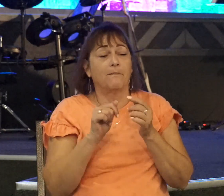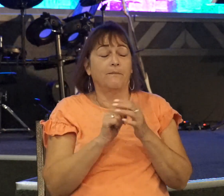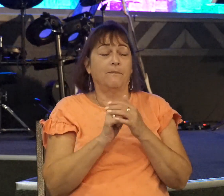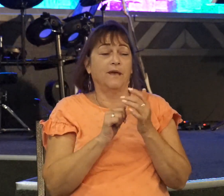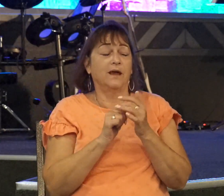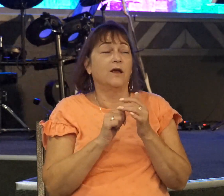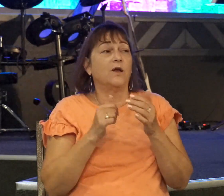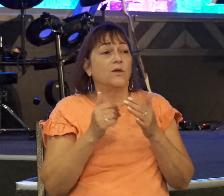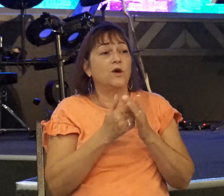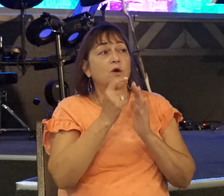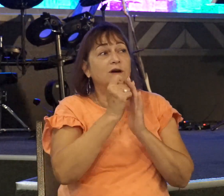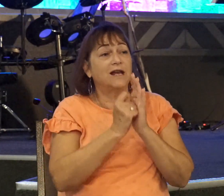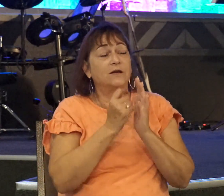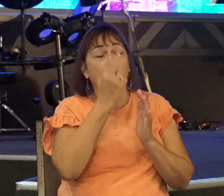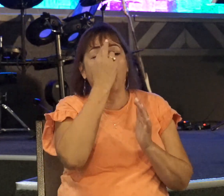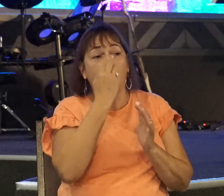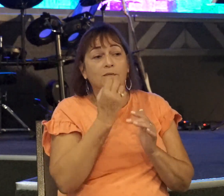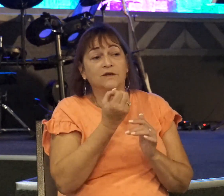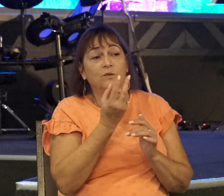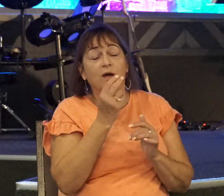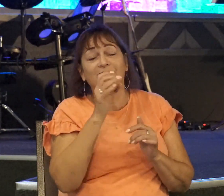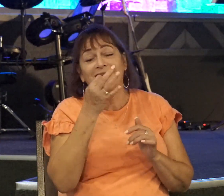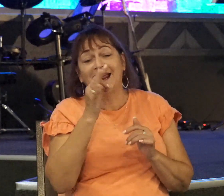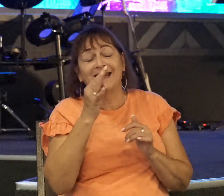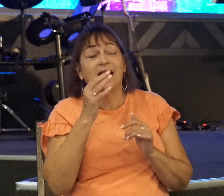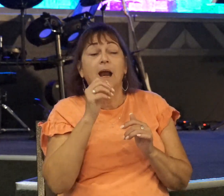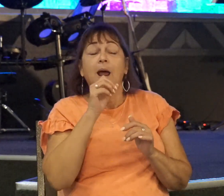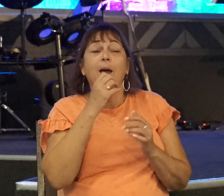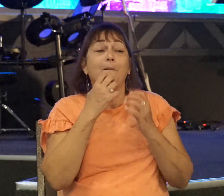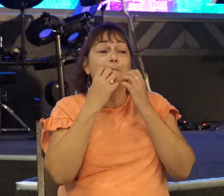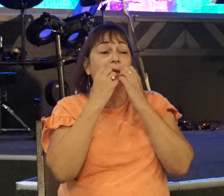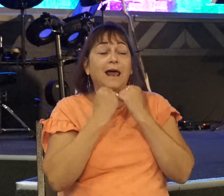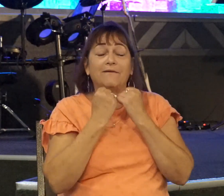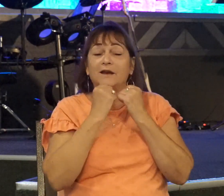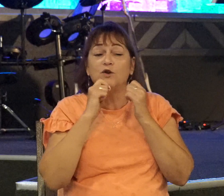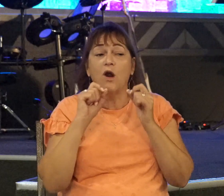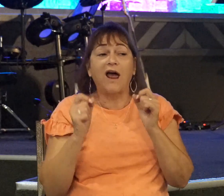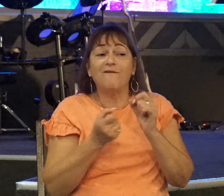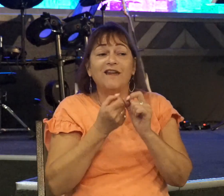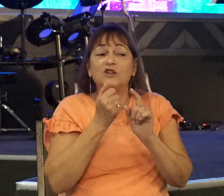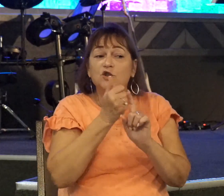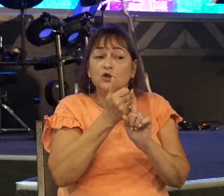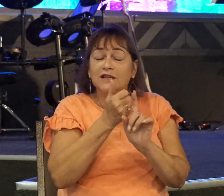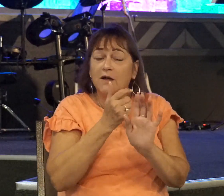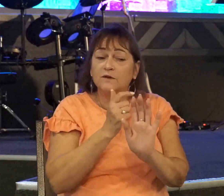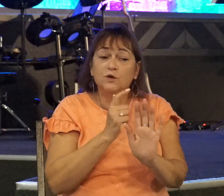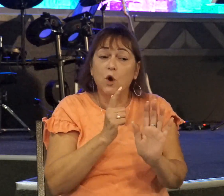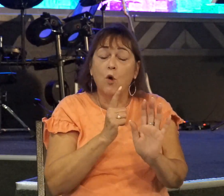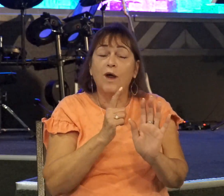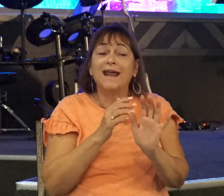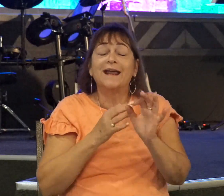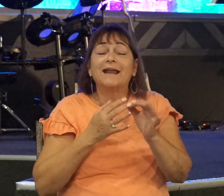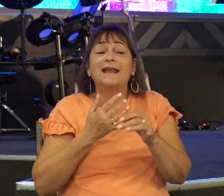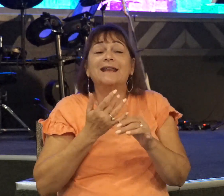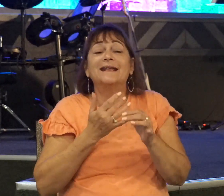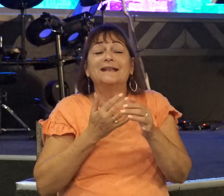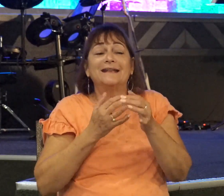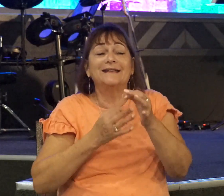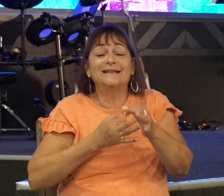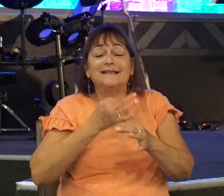us in Romans 12, 19, Beloved, do not avenge yourselves, but rather give place to wrath. For it